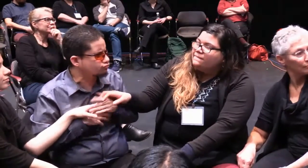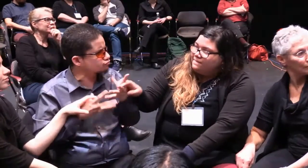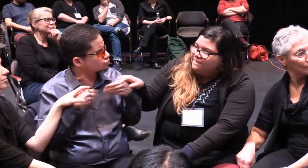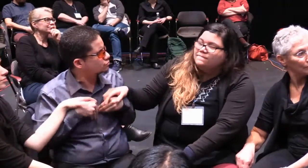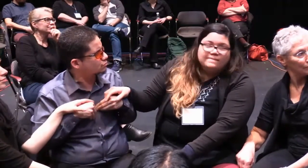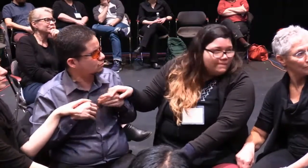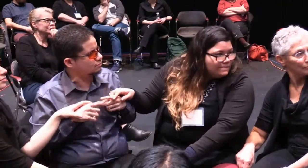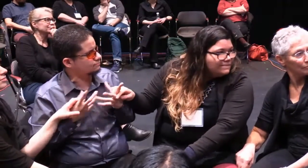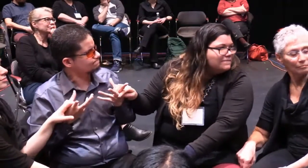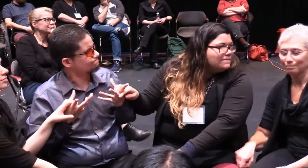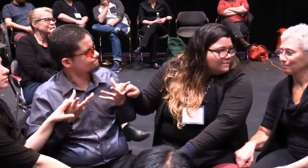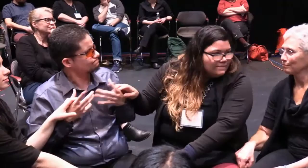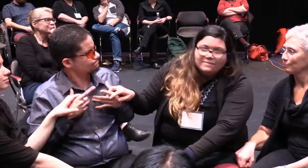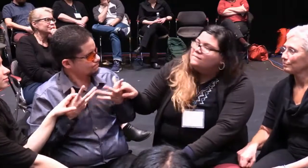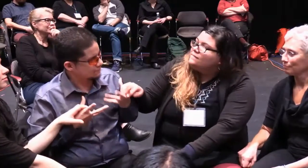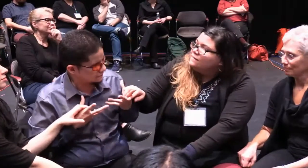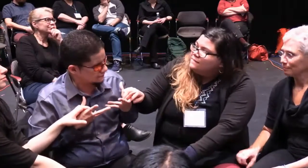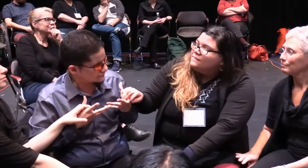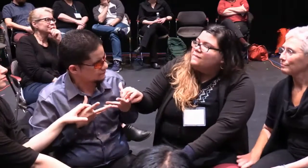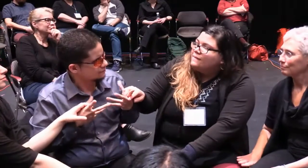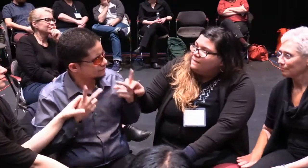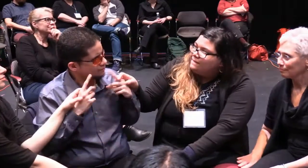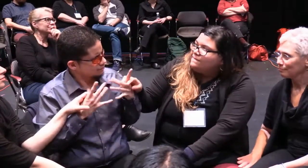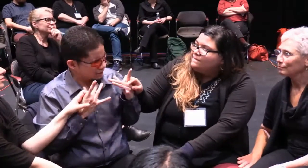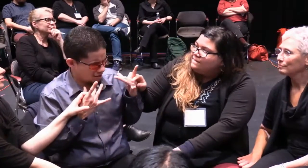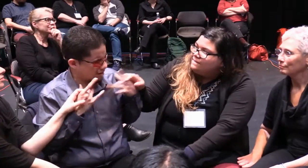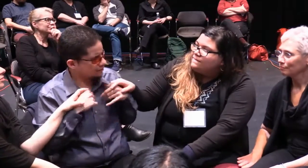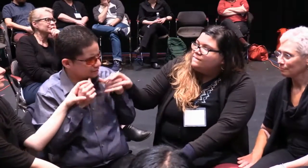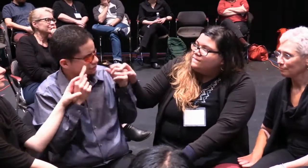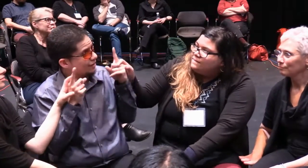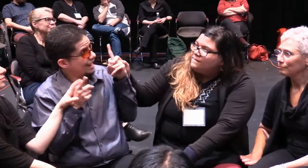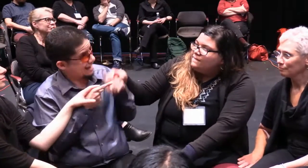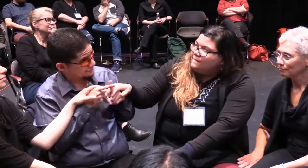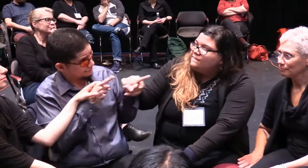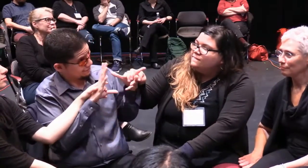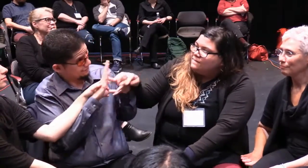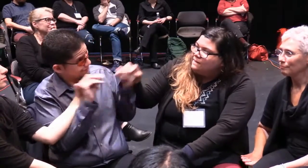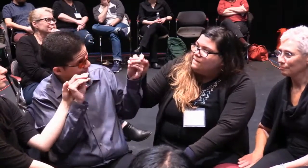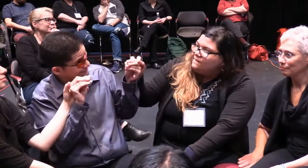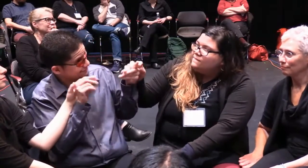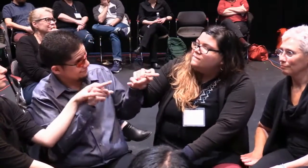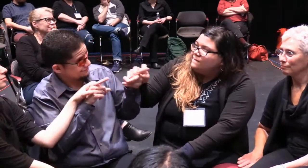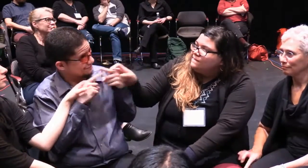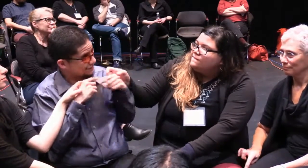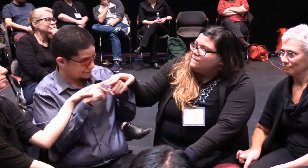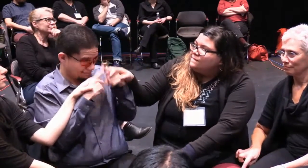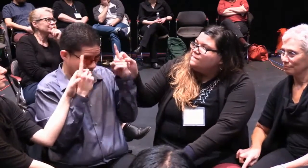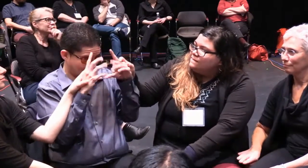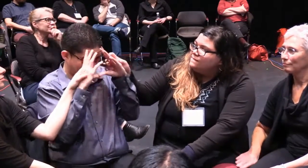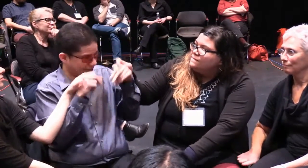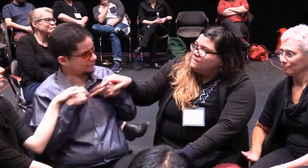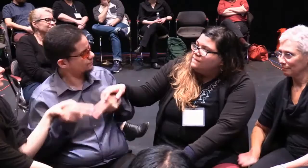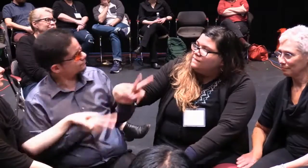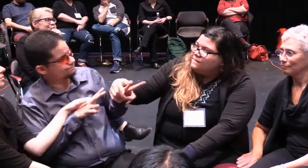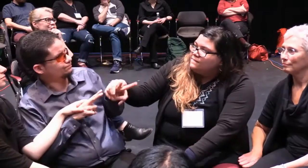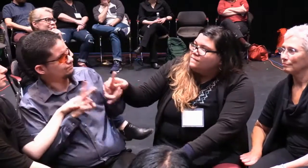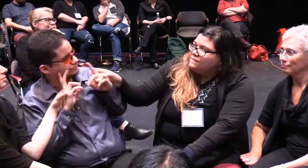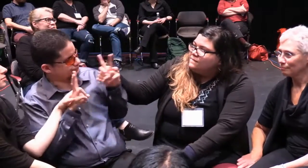part of the human experience for me and I have that open way about me. Well, that's, you know,